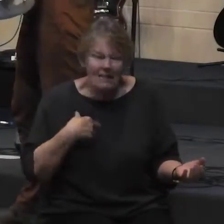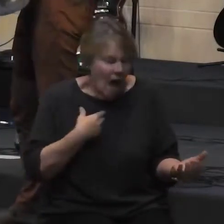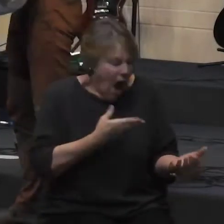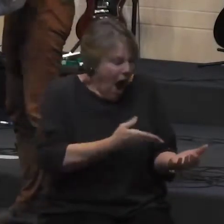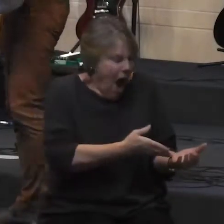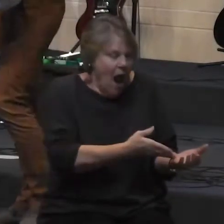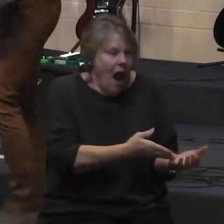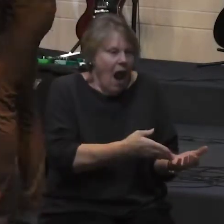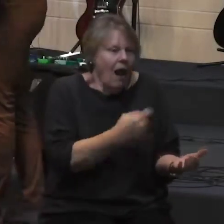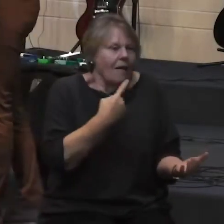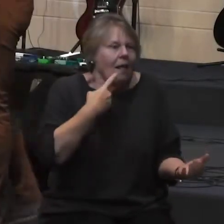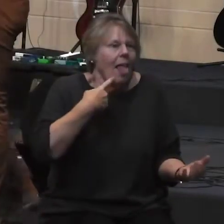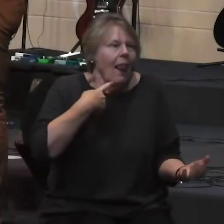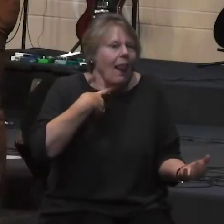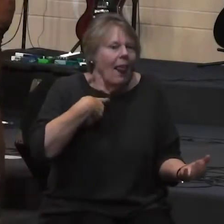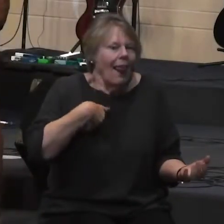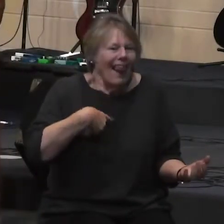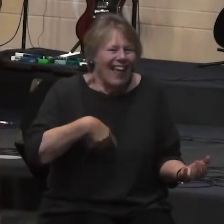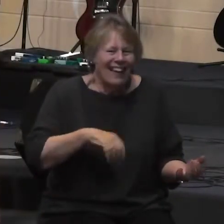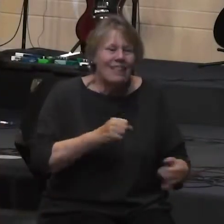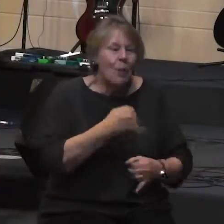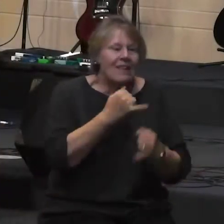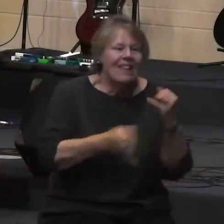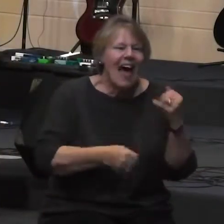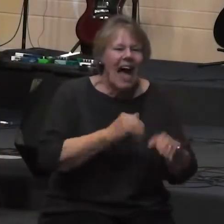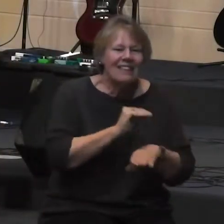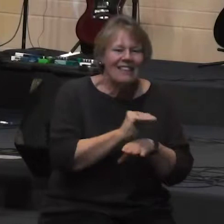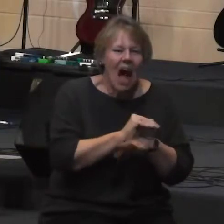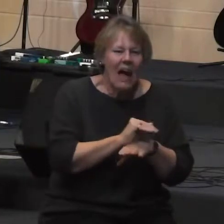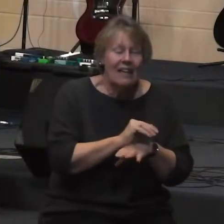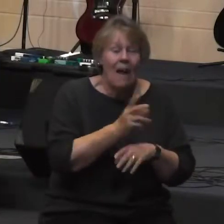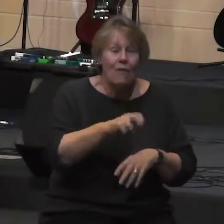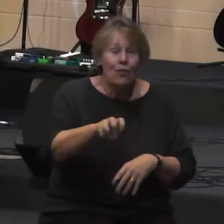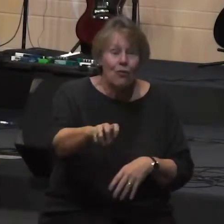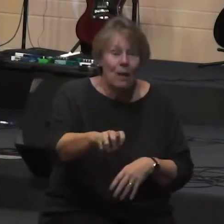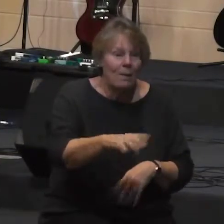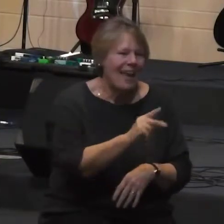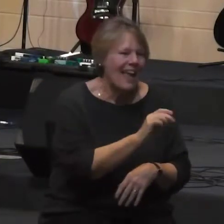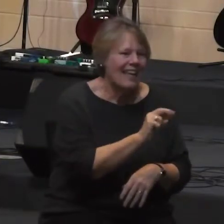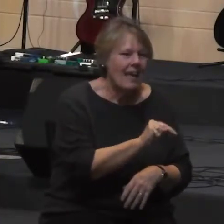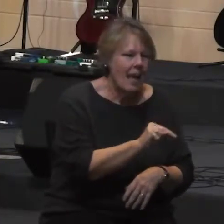amazing so it was the last night of the trip and Ken pulled out the bucket